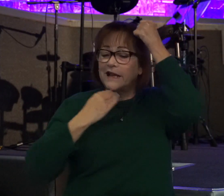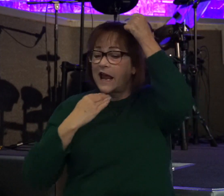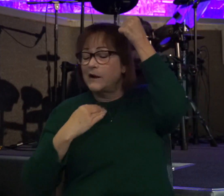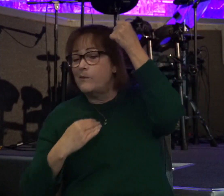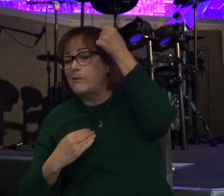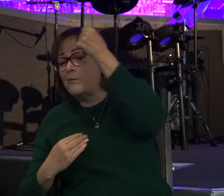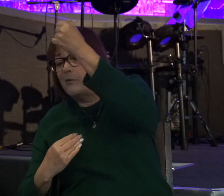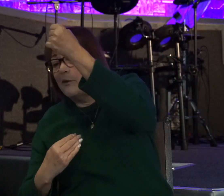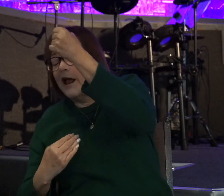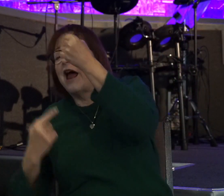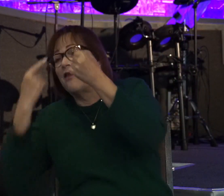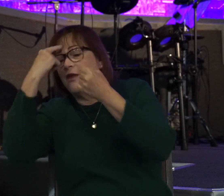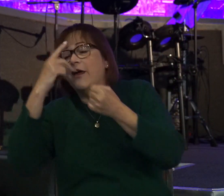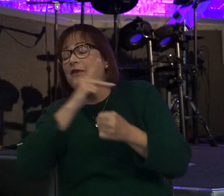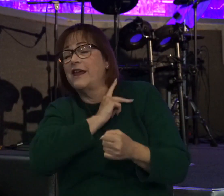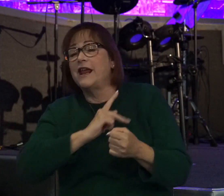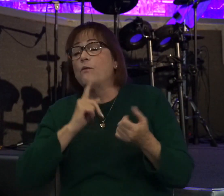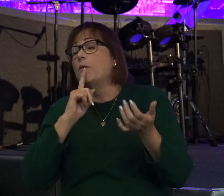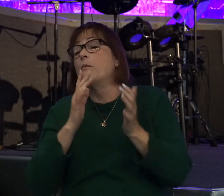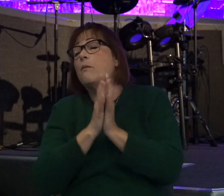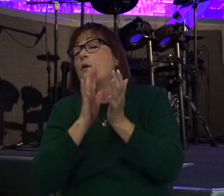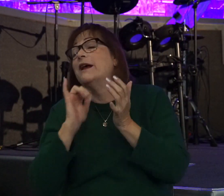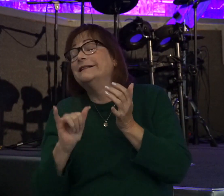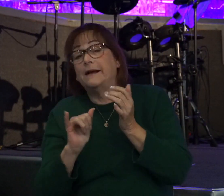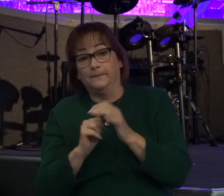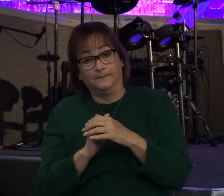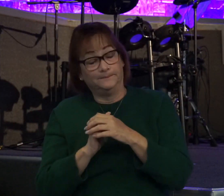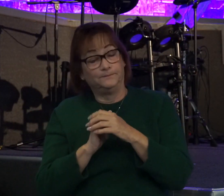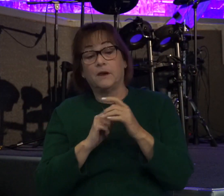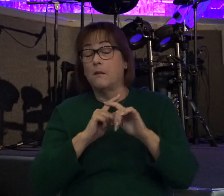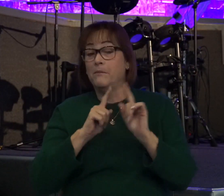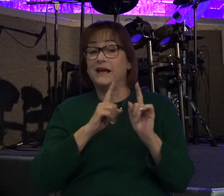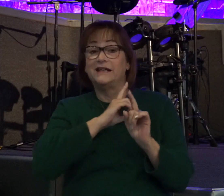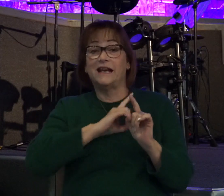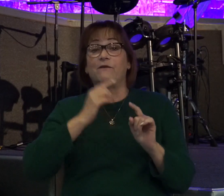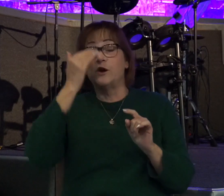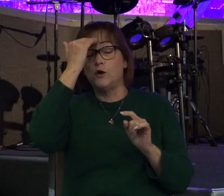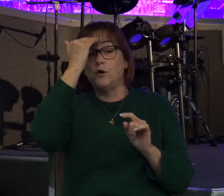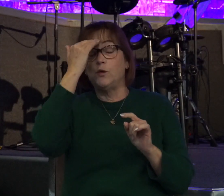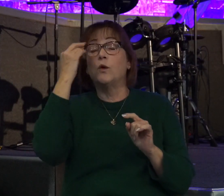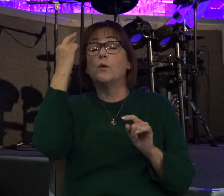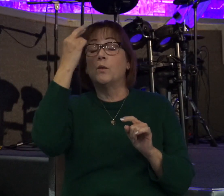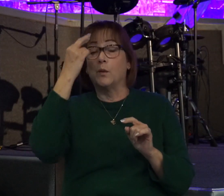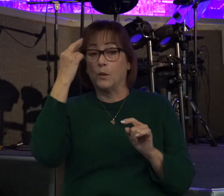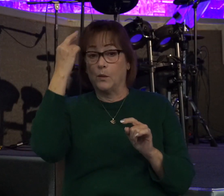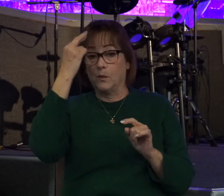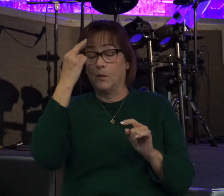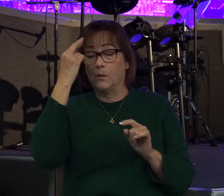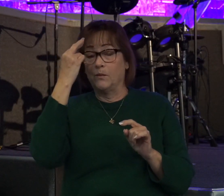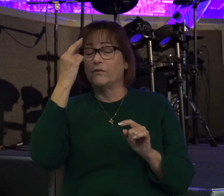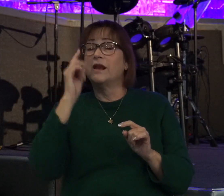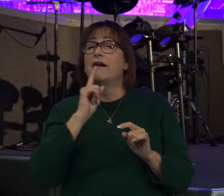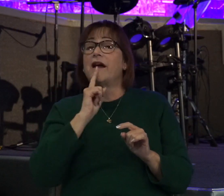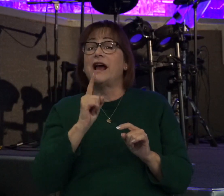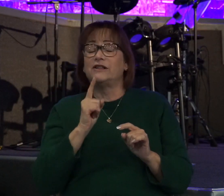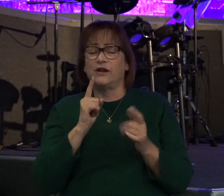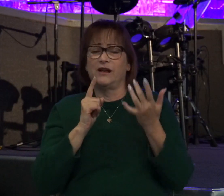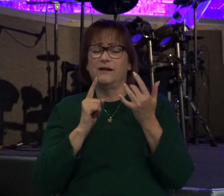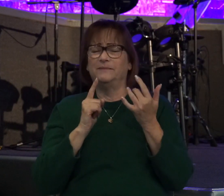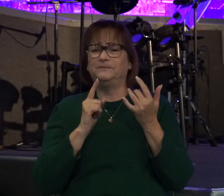At that, the 11 other tribes came to David and they accepted David as their new king. God had